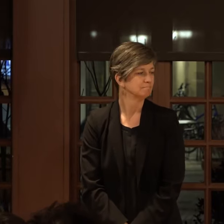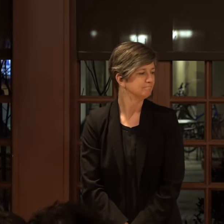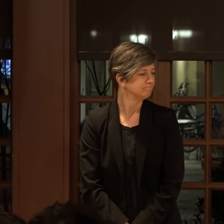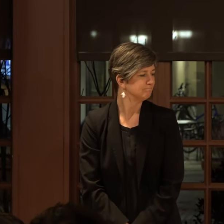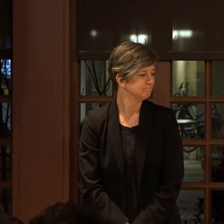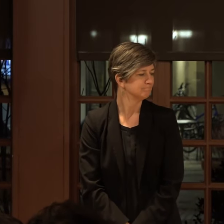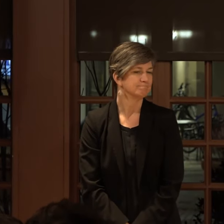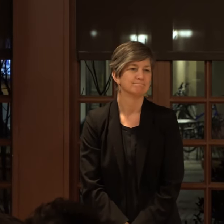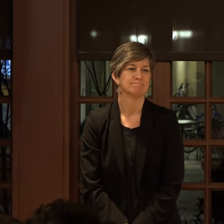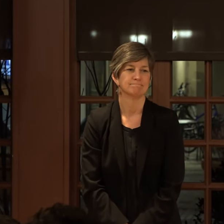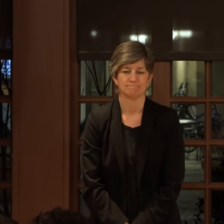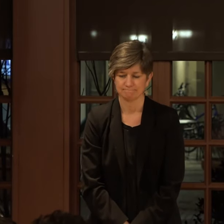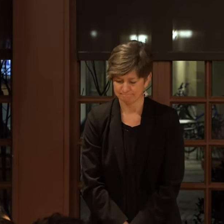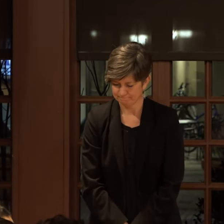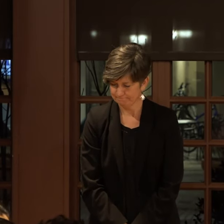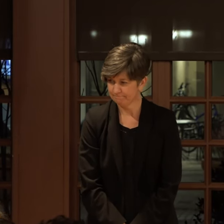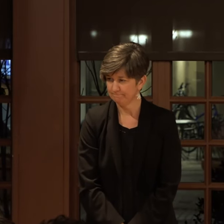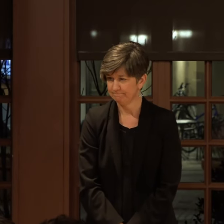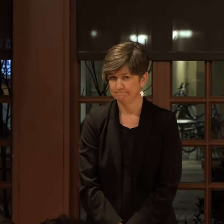Thank you